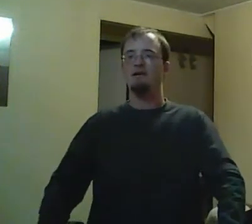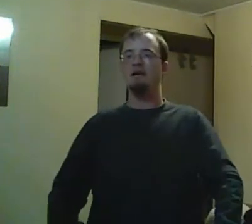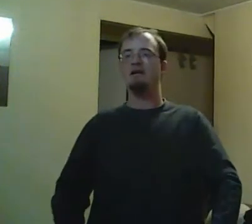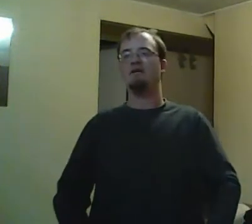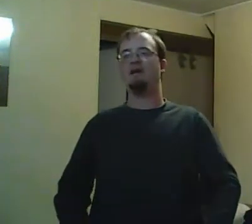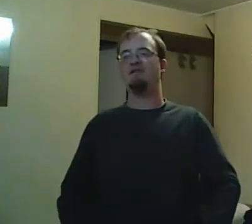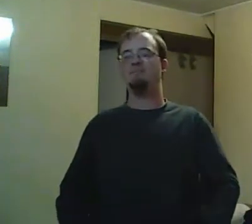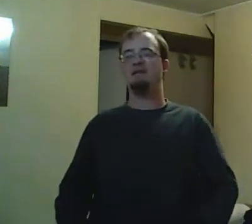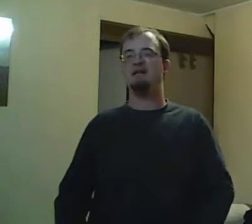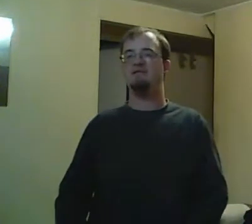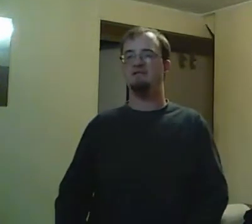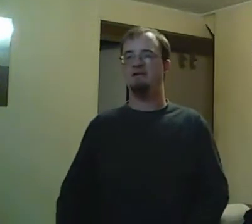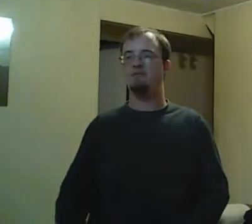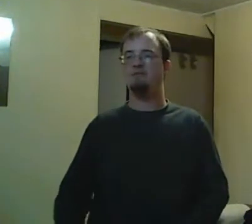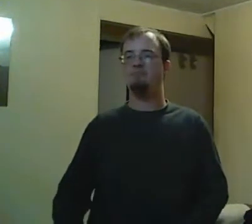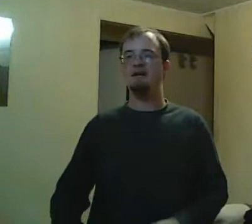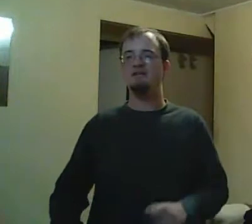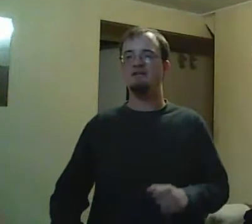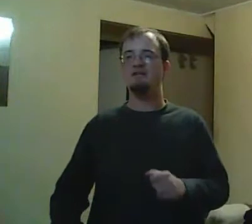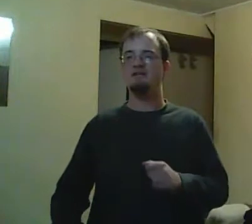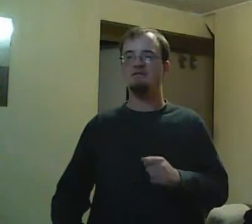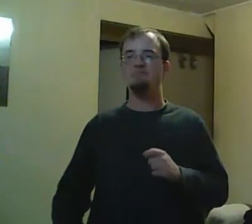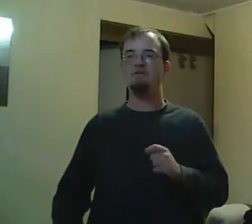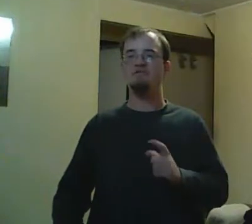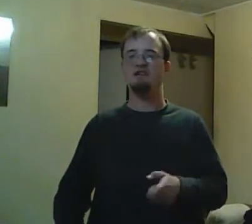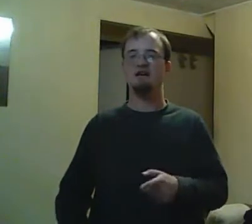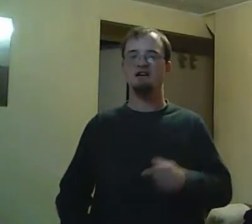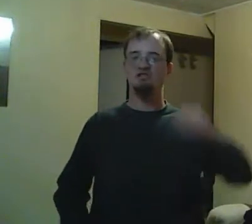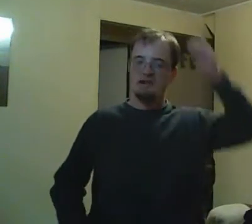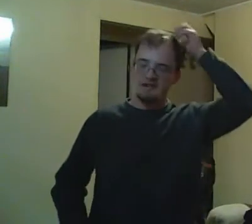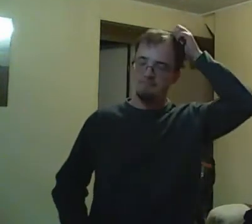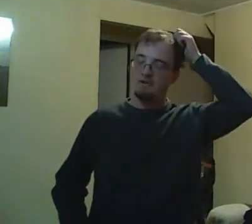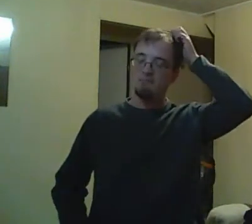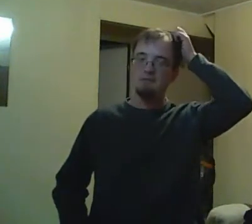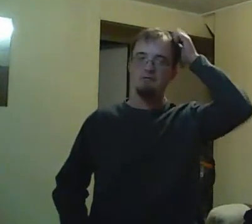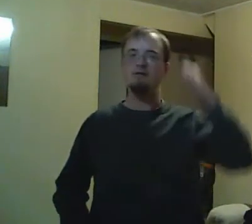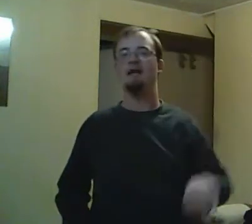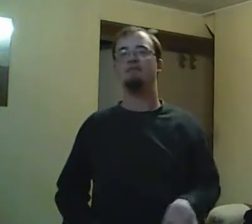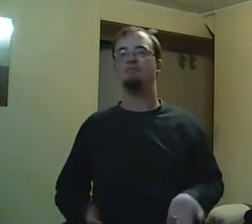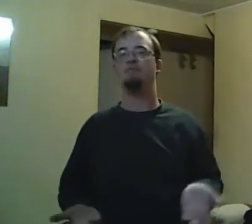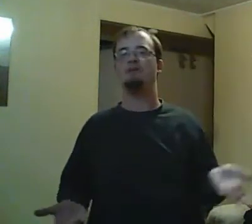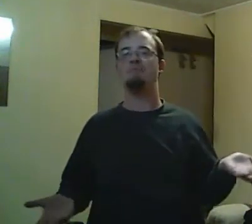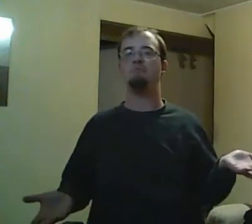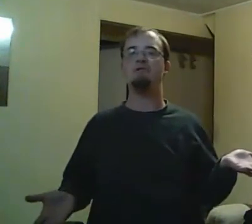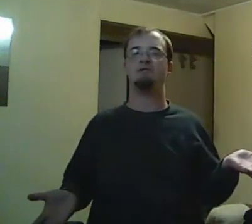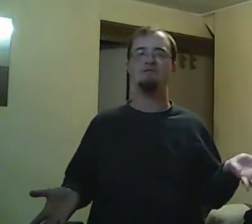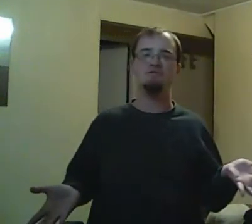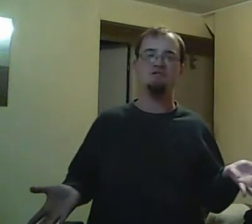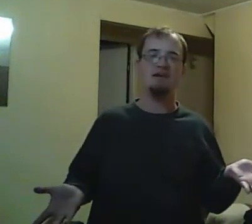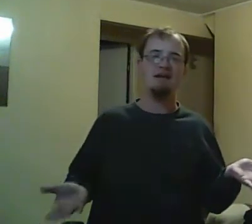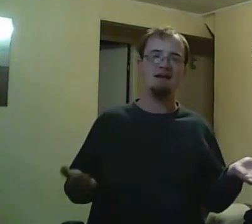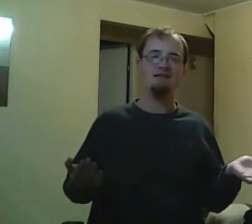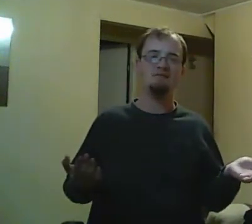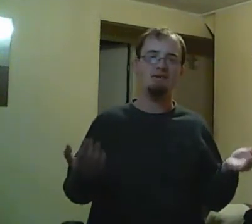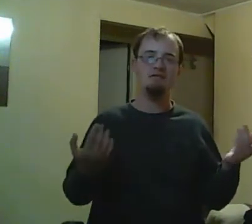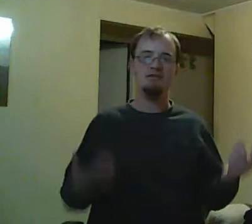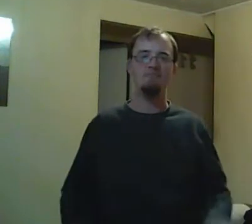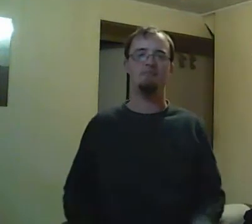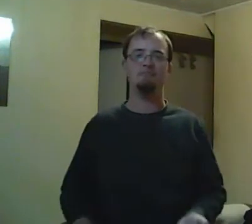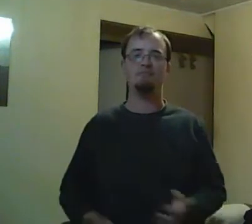on the 93 and 2017 Stanley Cup playoffs and the amount of overtime games and all that. So, yeah, I'll probably give you